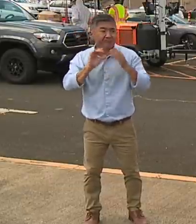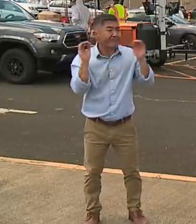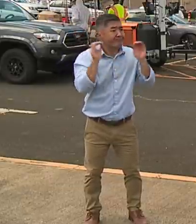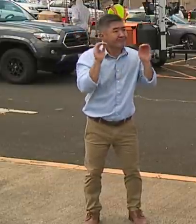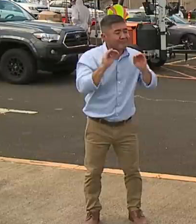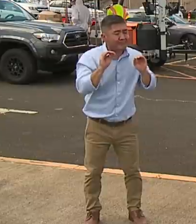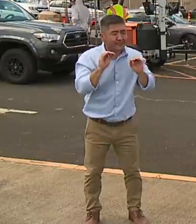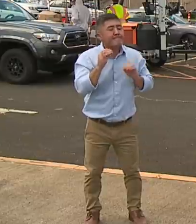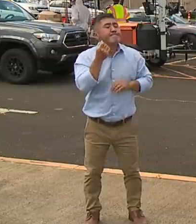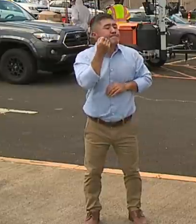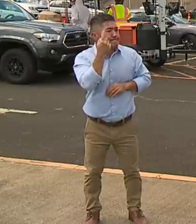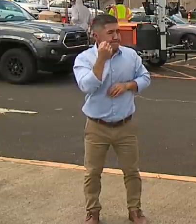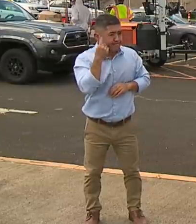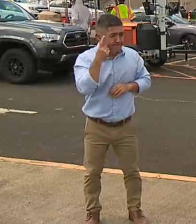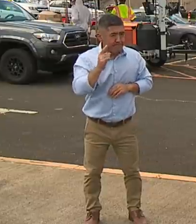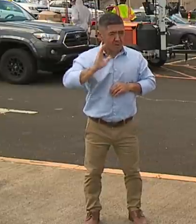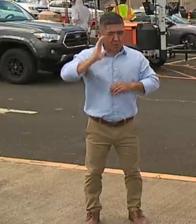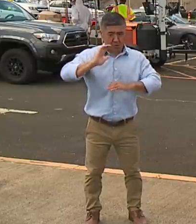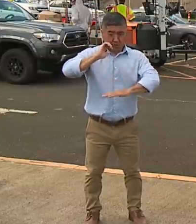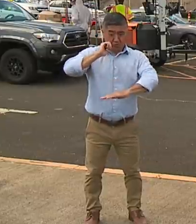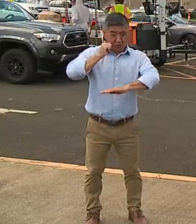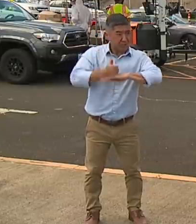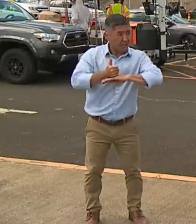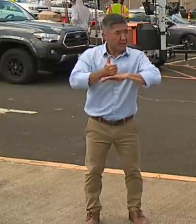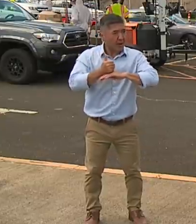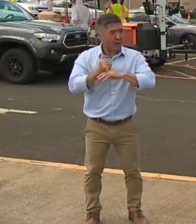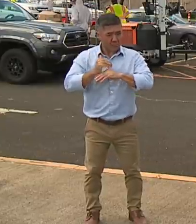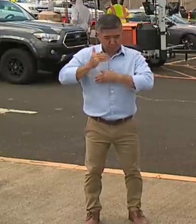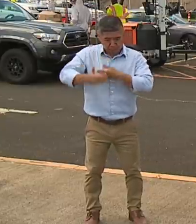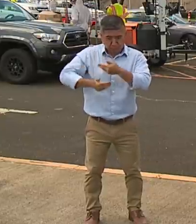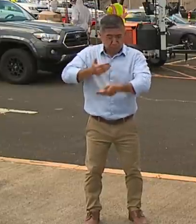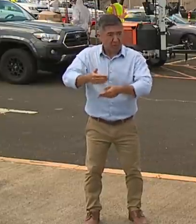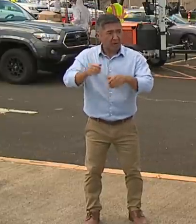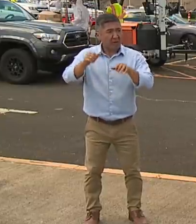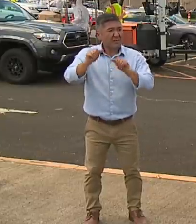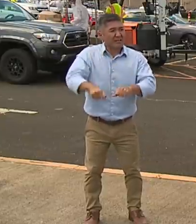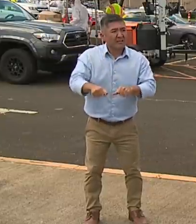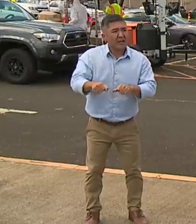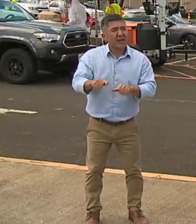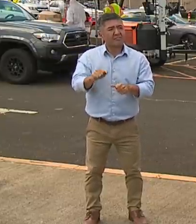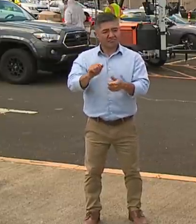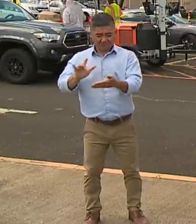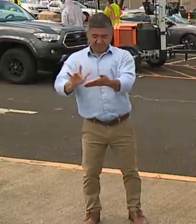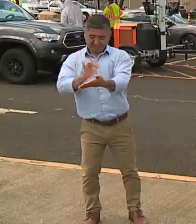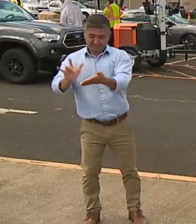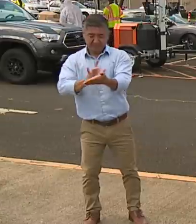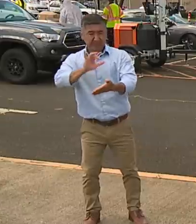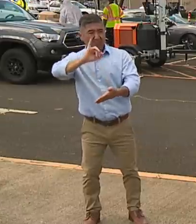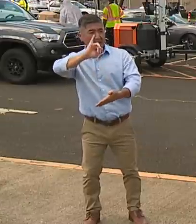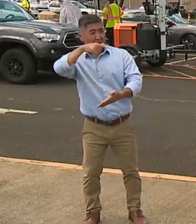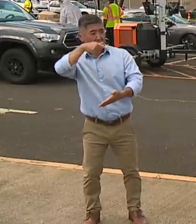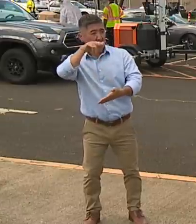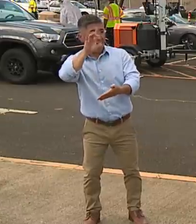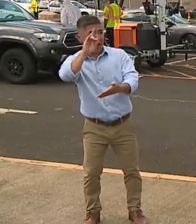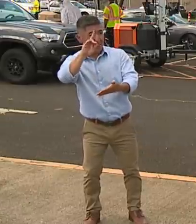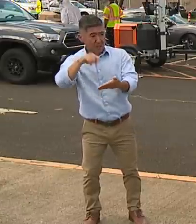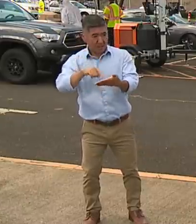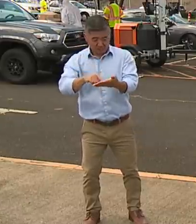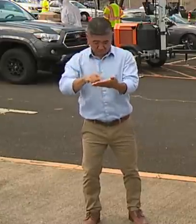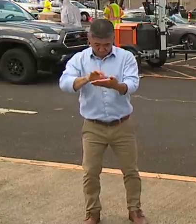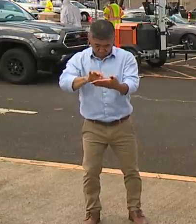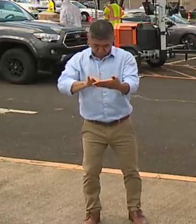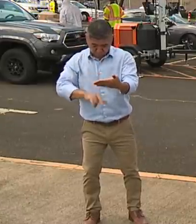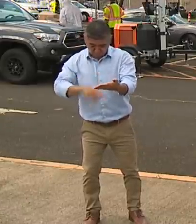instituting a process where they can register off of portable iPads that we have and the notices being